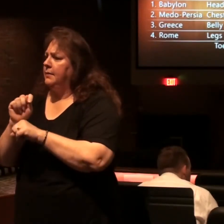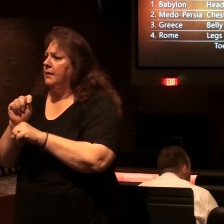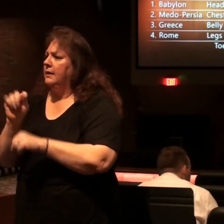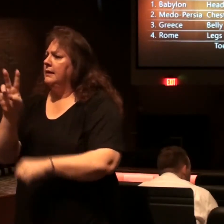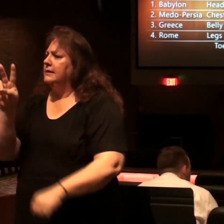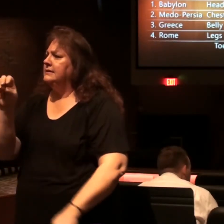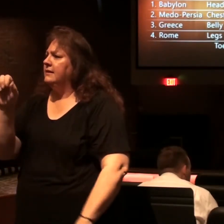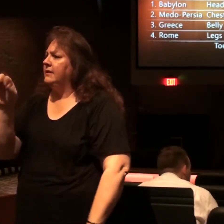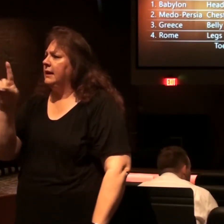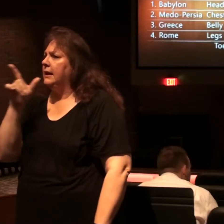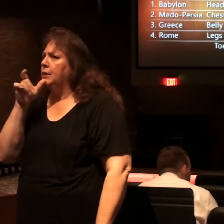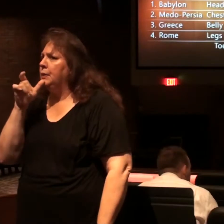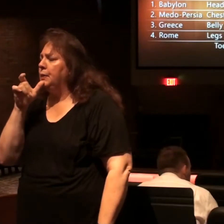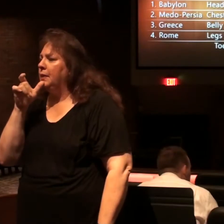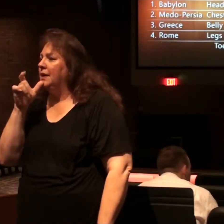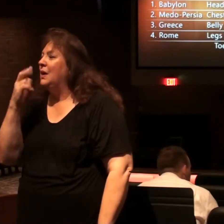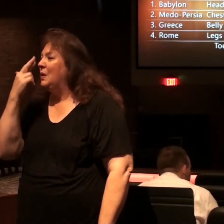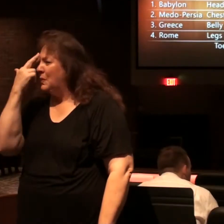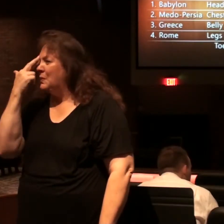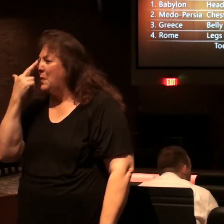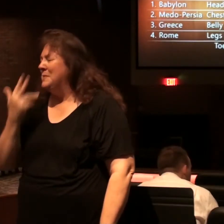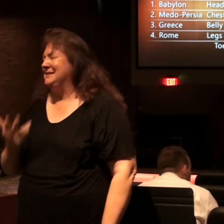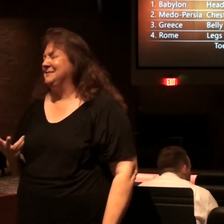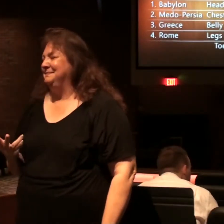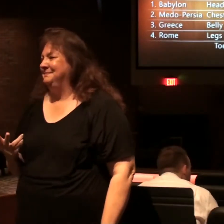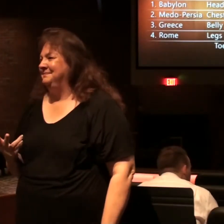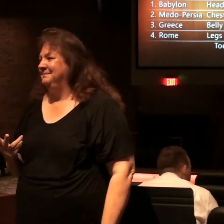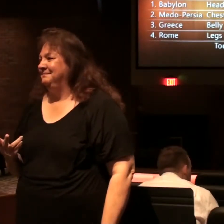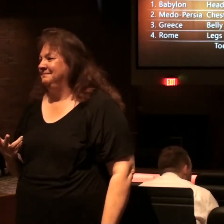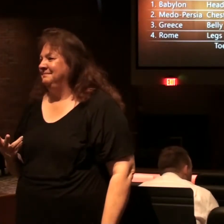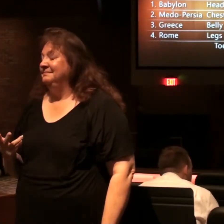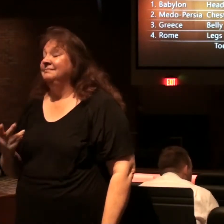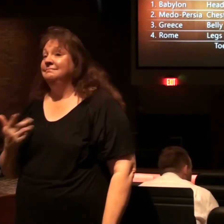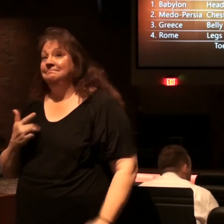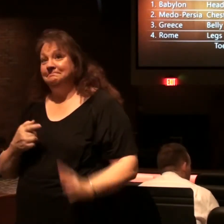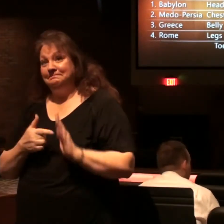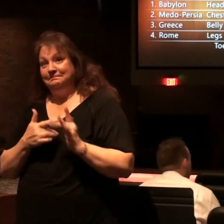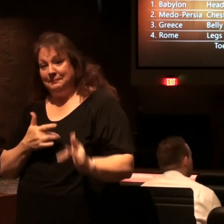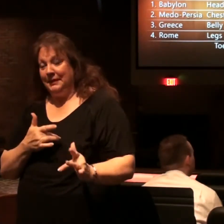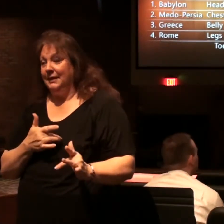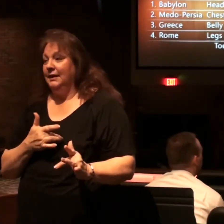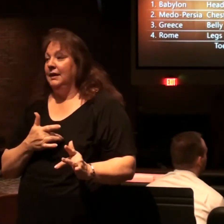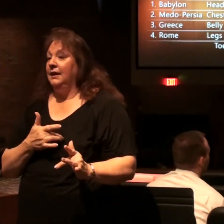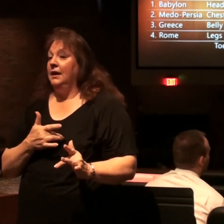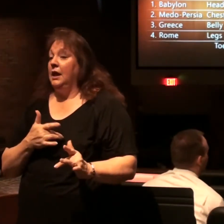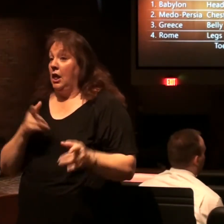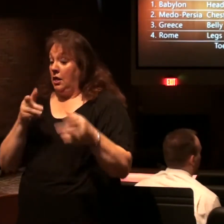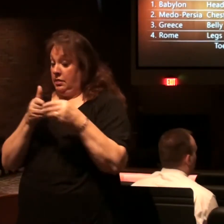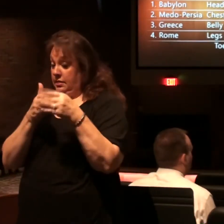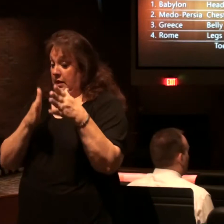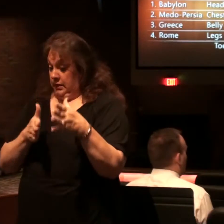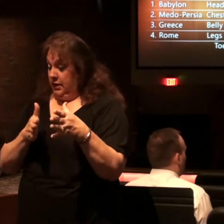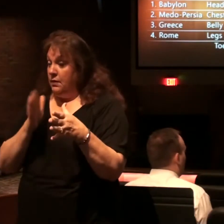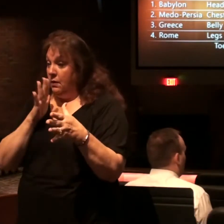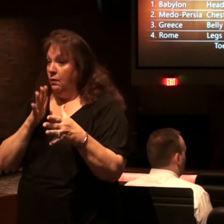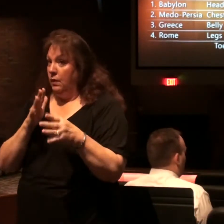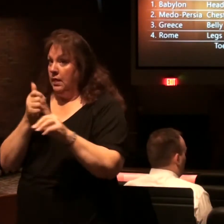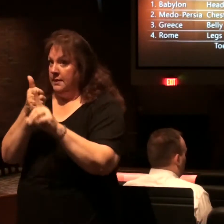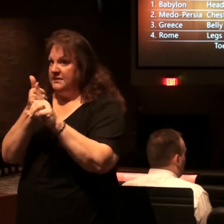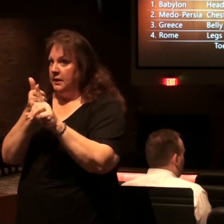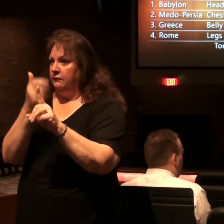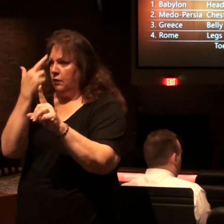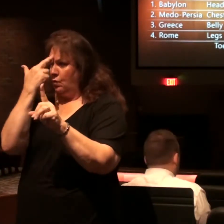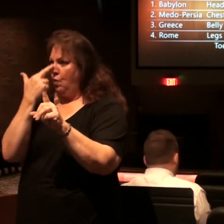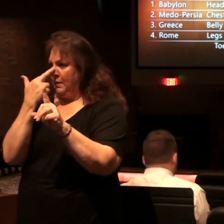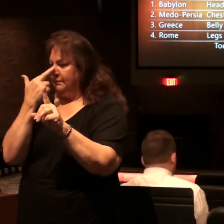70 AD the Romans I think that's an indication the coming prince will be Roman